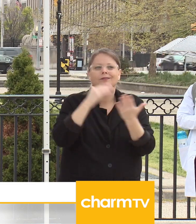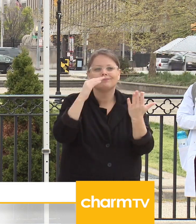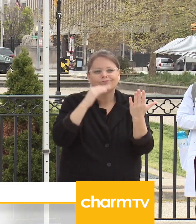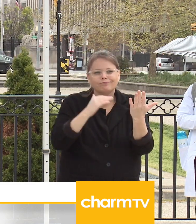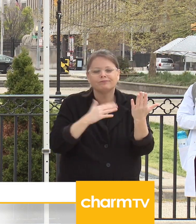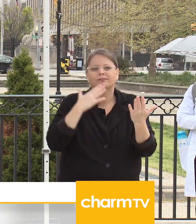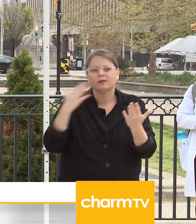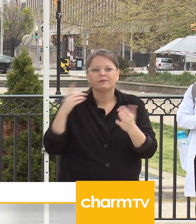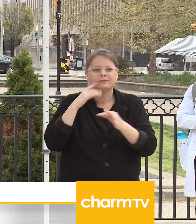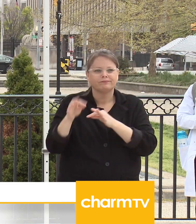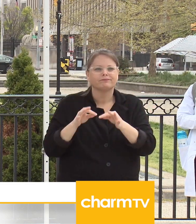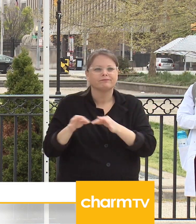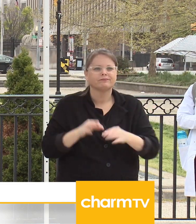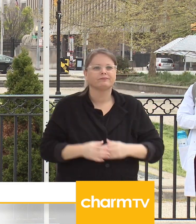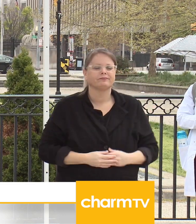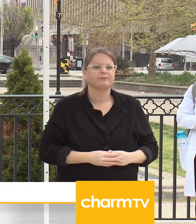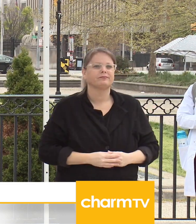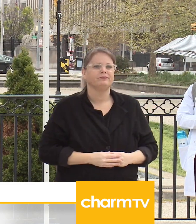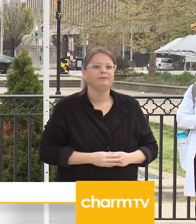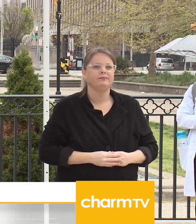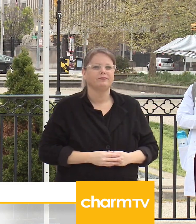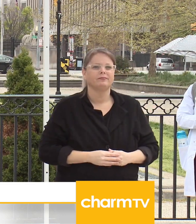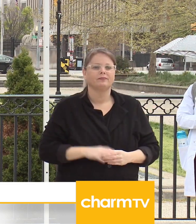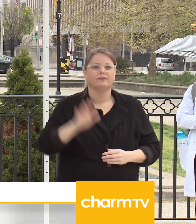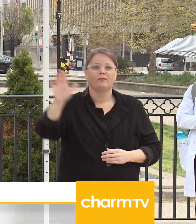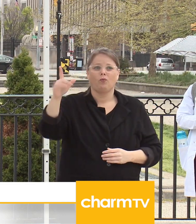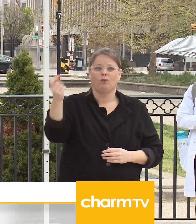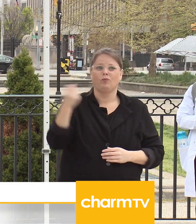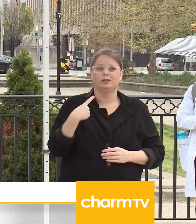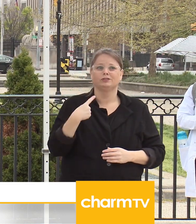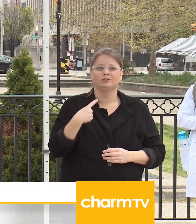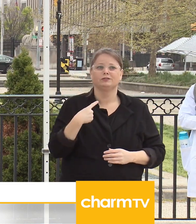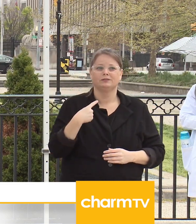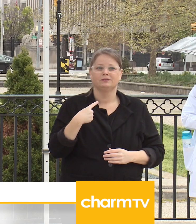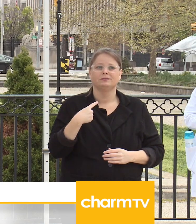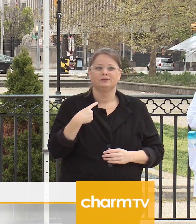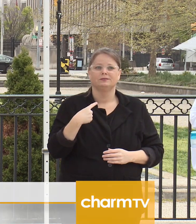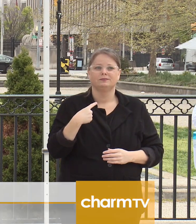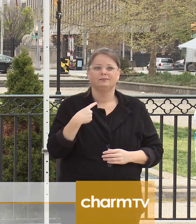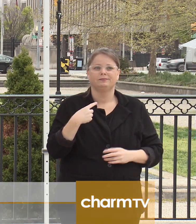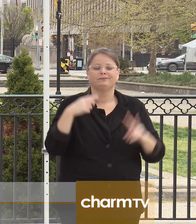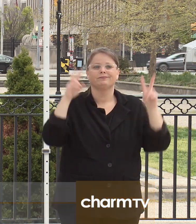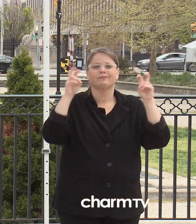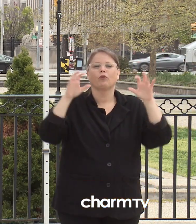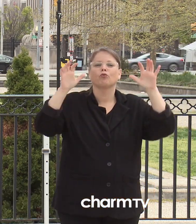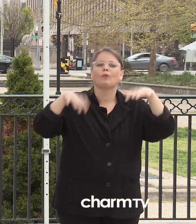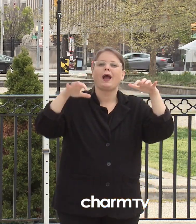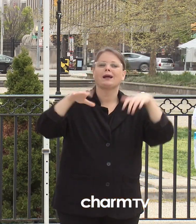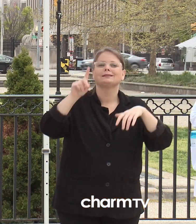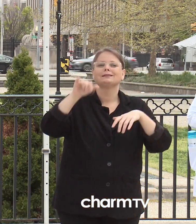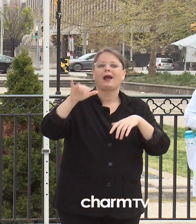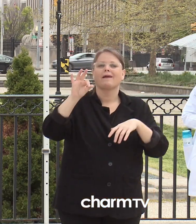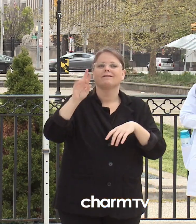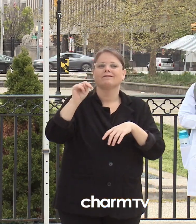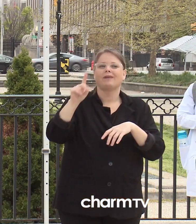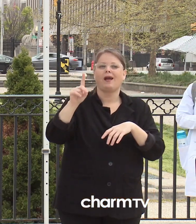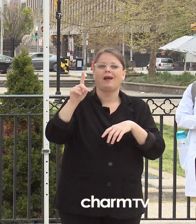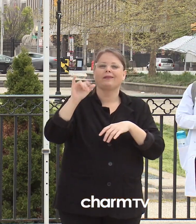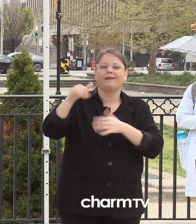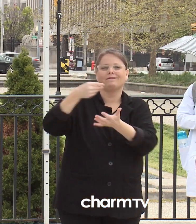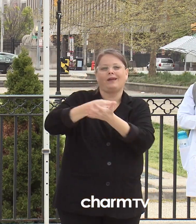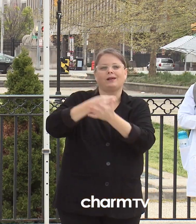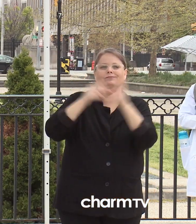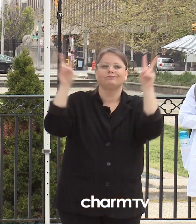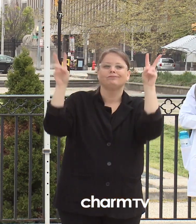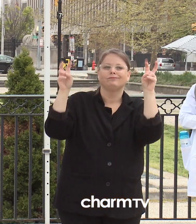response to the question, use utilization of the Rainy Day Fund. The Rainy Day Fund will be utilized for